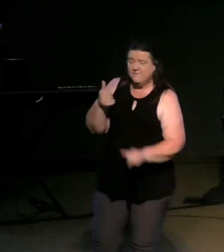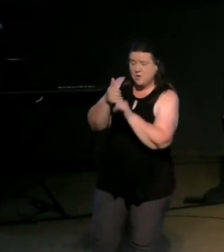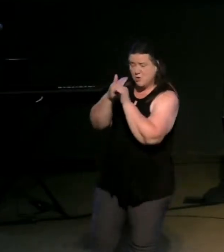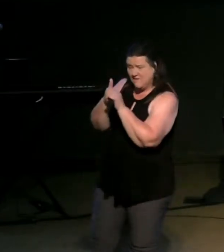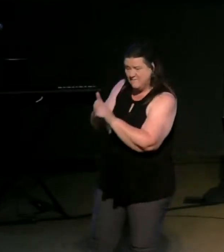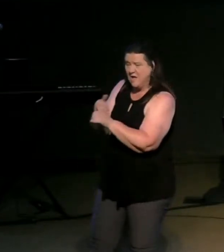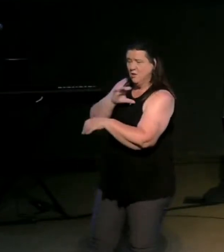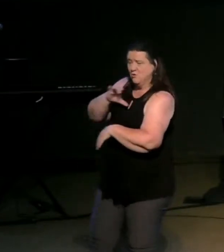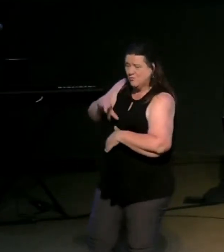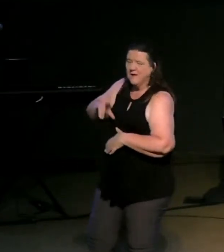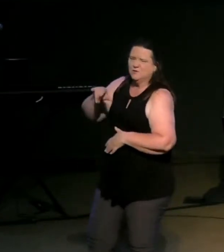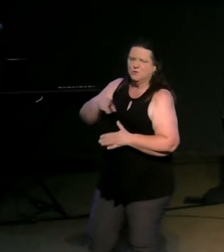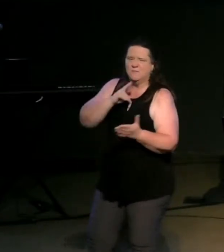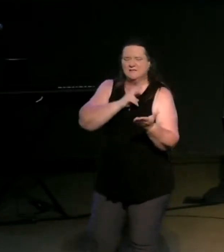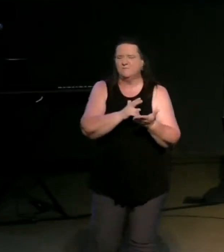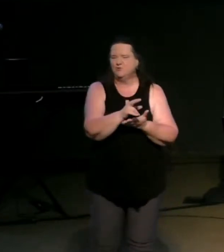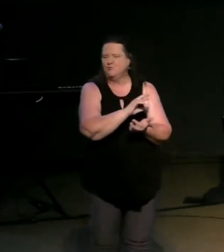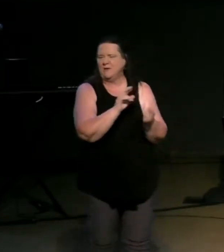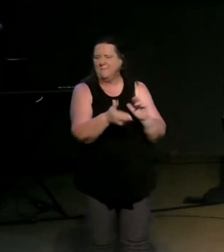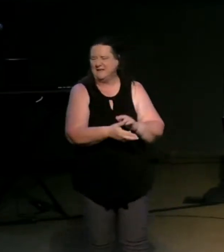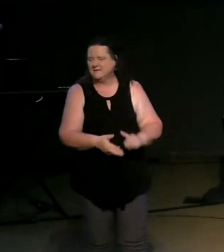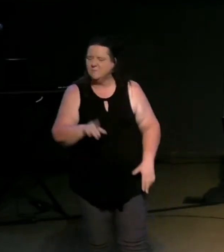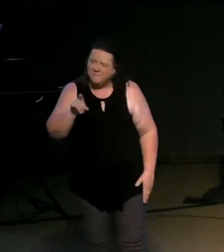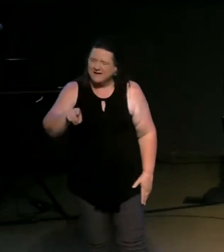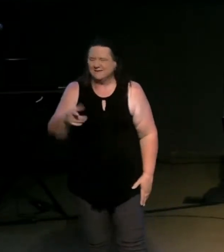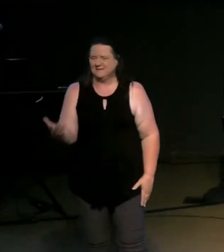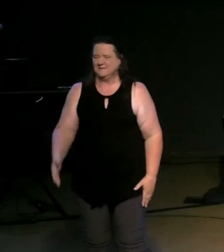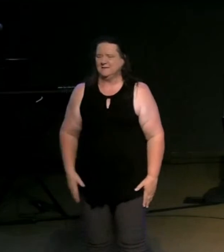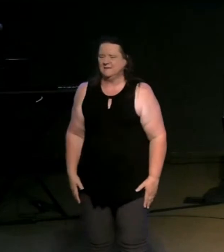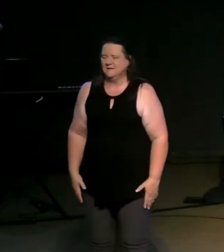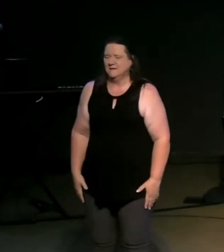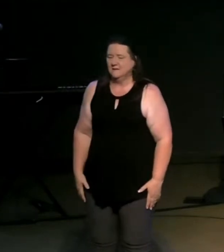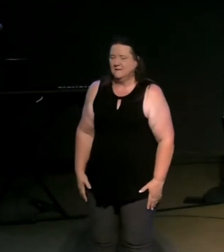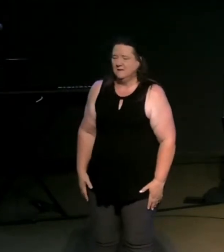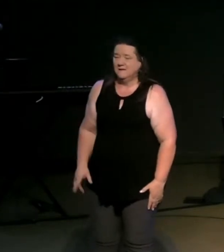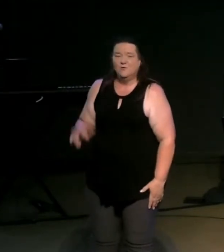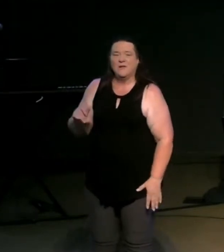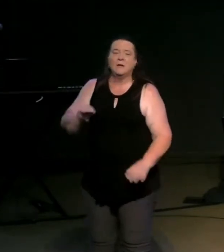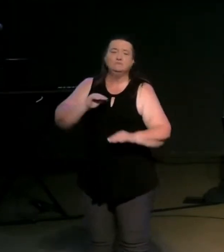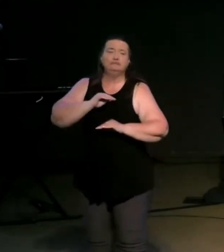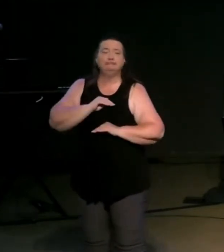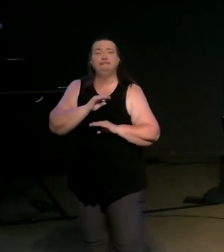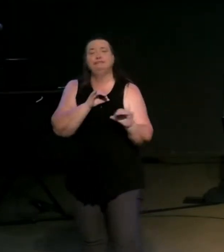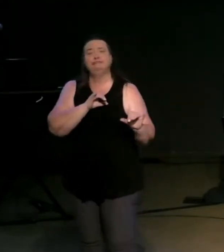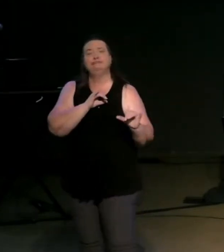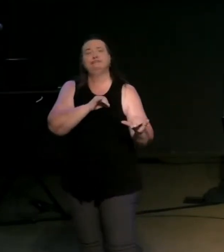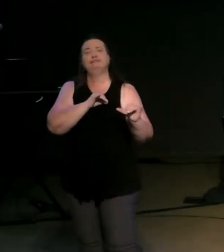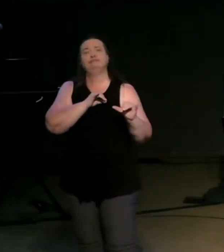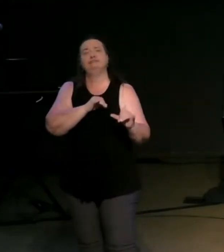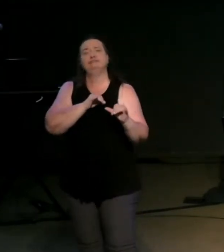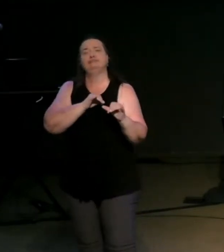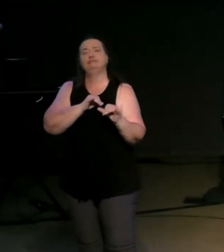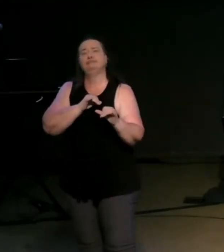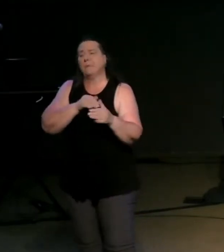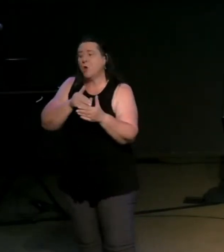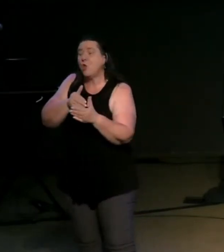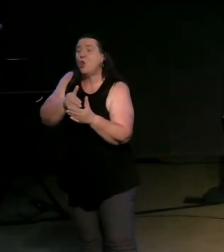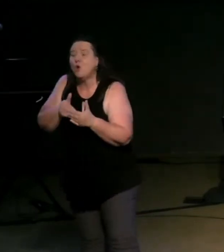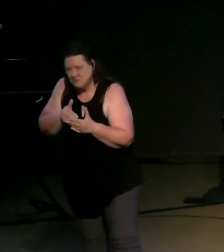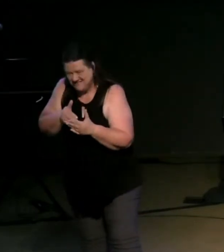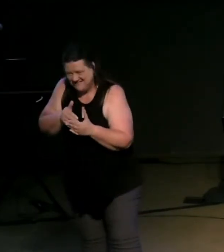power of the holy spirit we cannot be content with being close